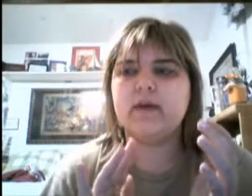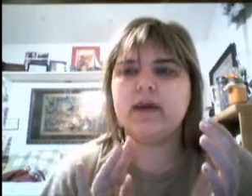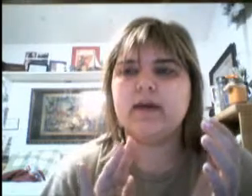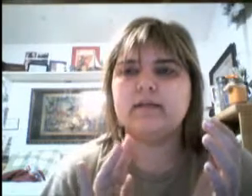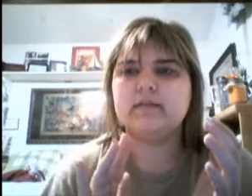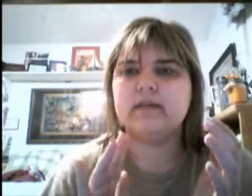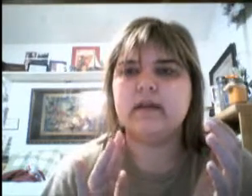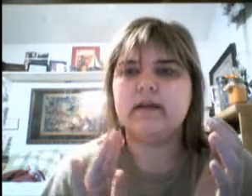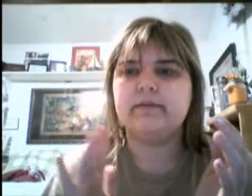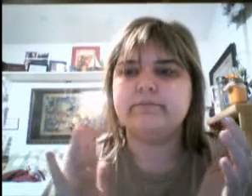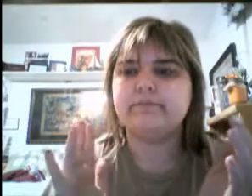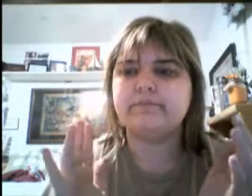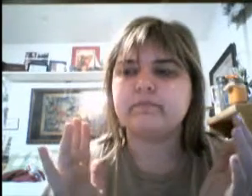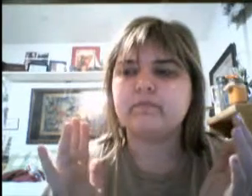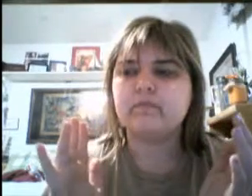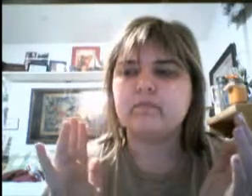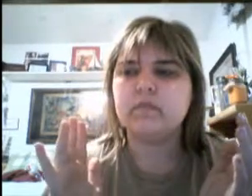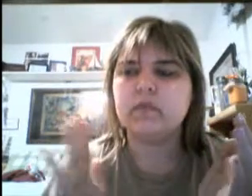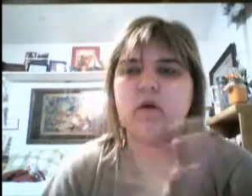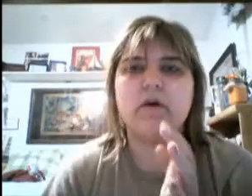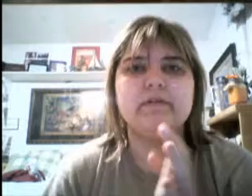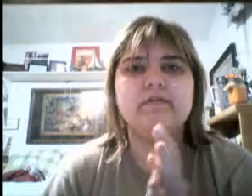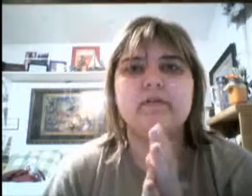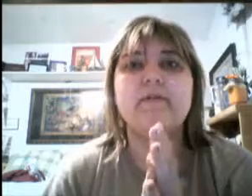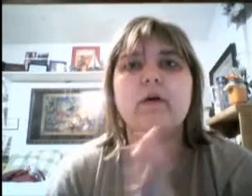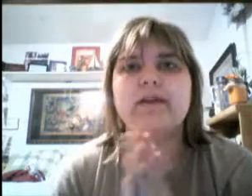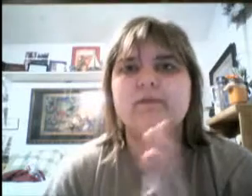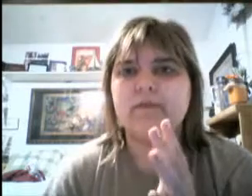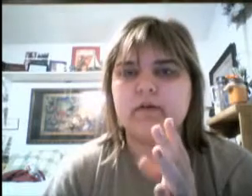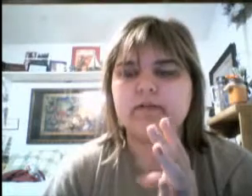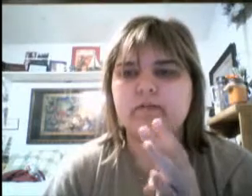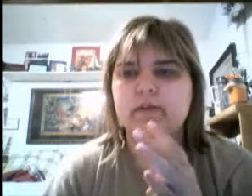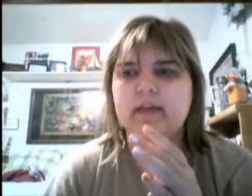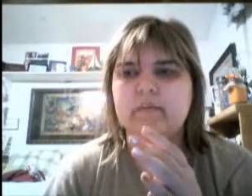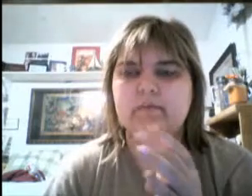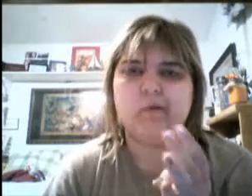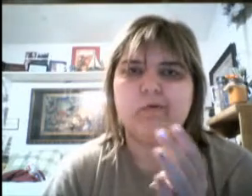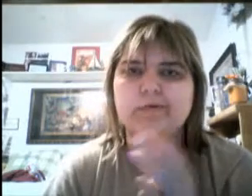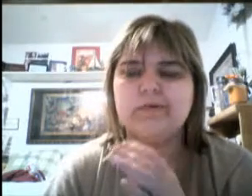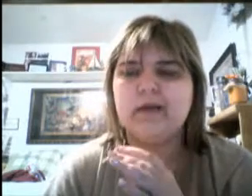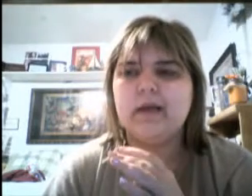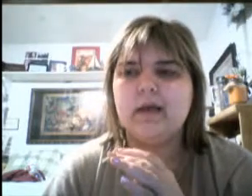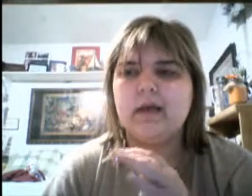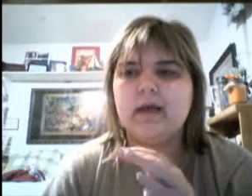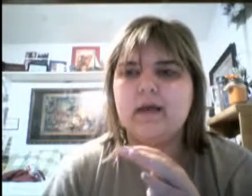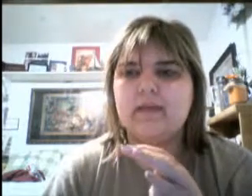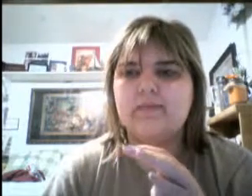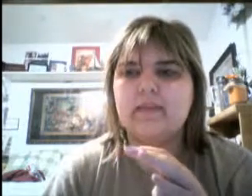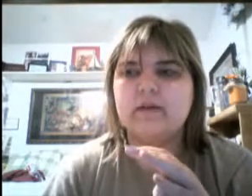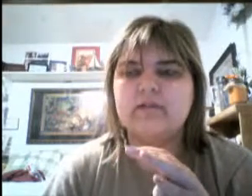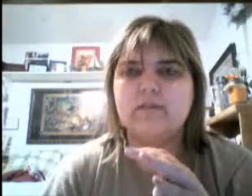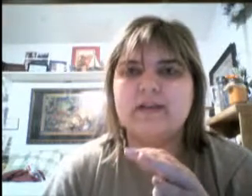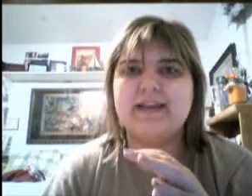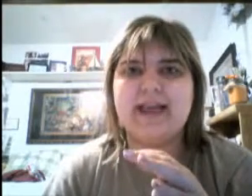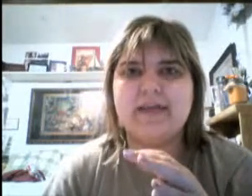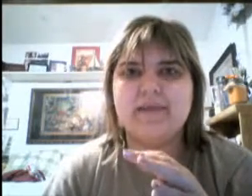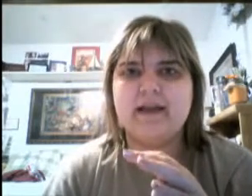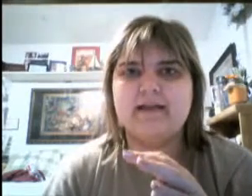has, um, oh, I was for, Falcon. Falcon's with him, of course. Um, they also bring in Ant-Man,